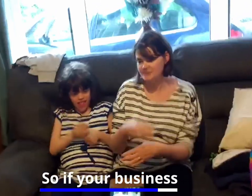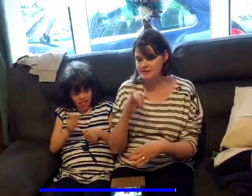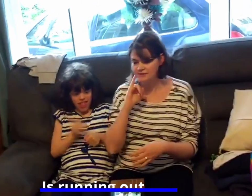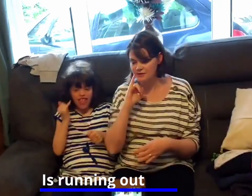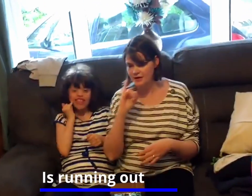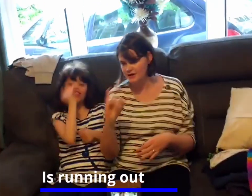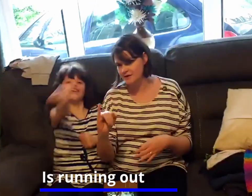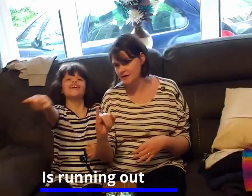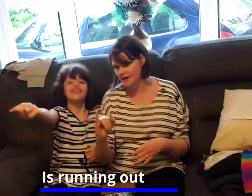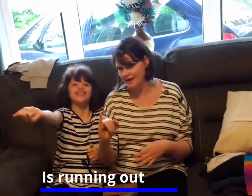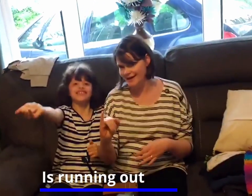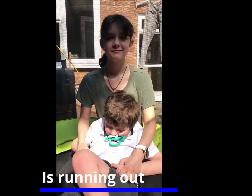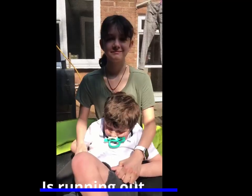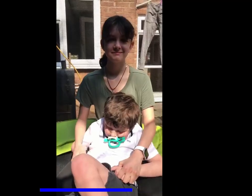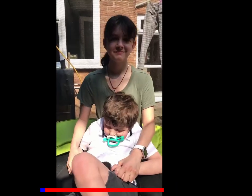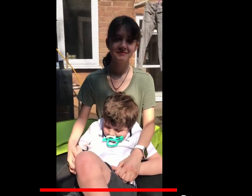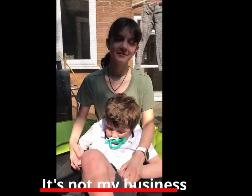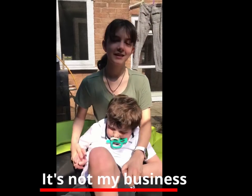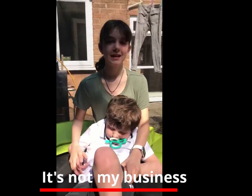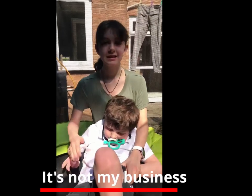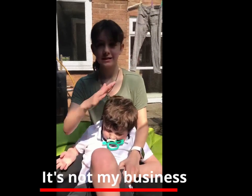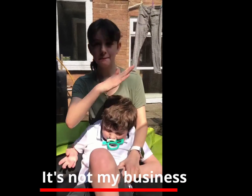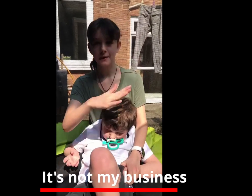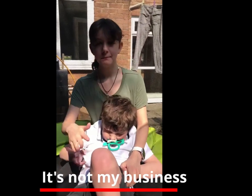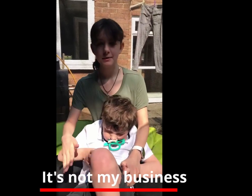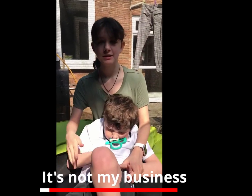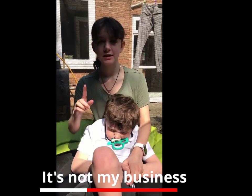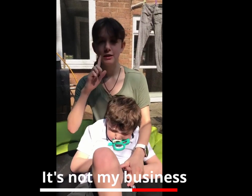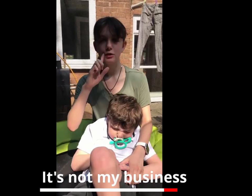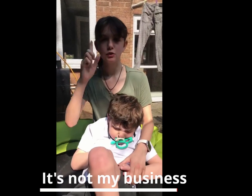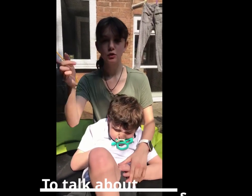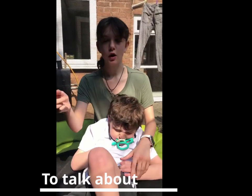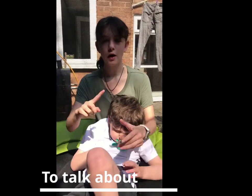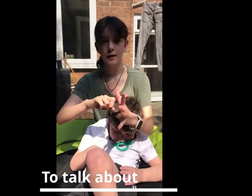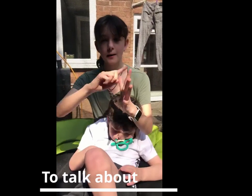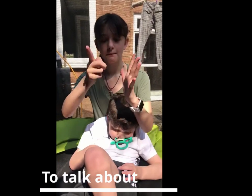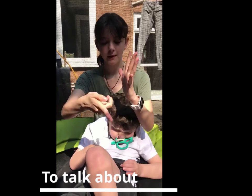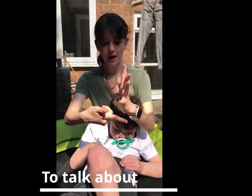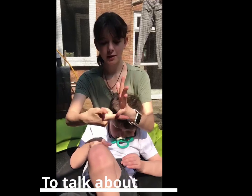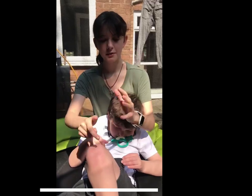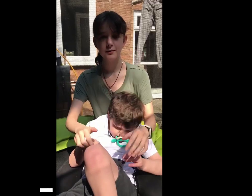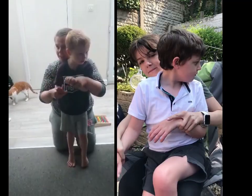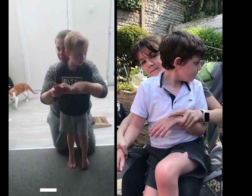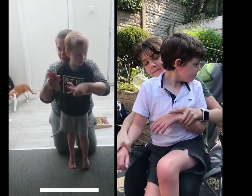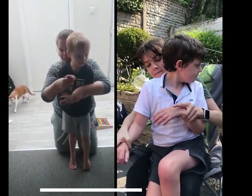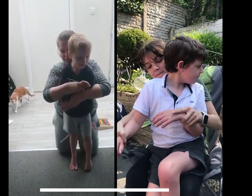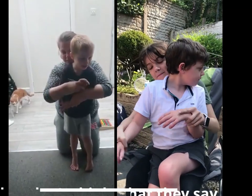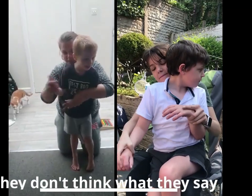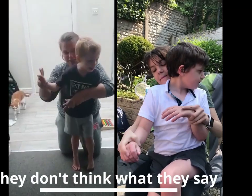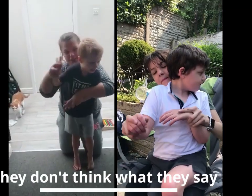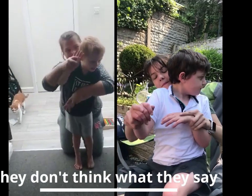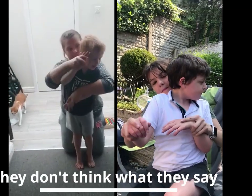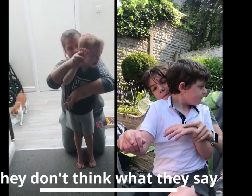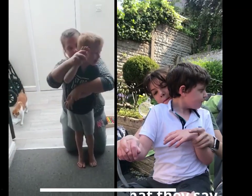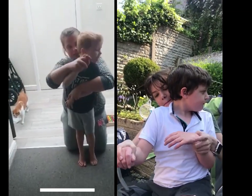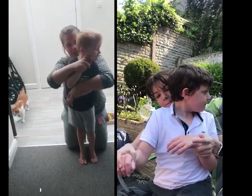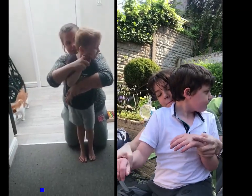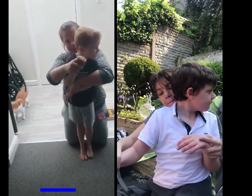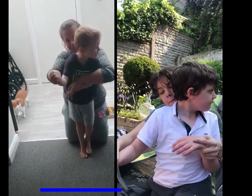is running out It's not my business to talk about They don't think what they say